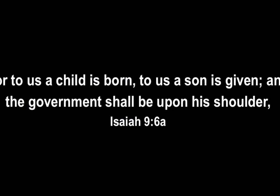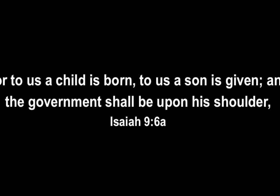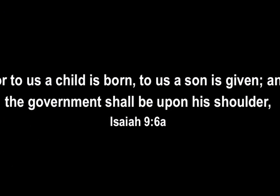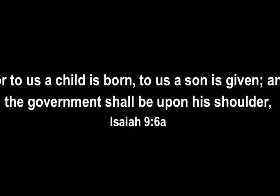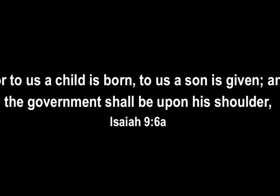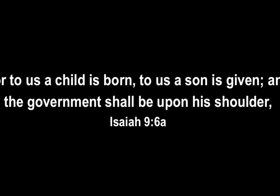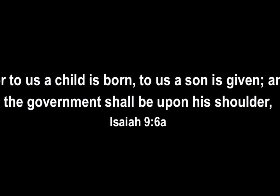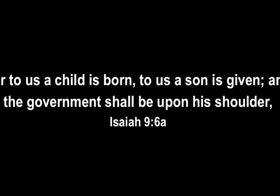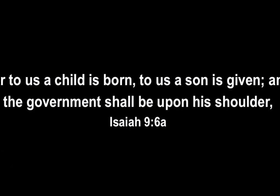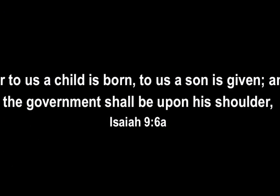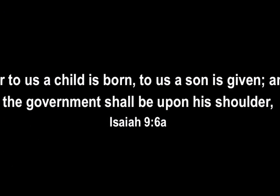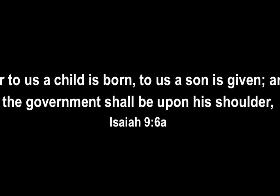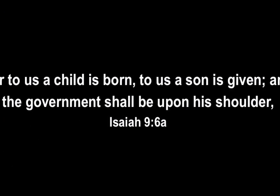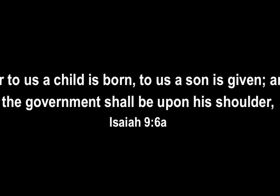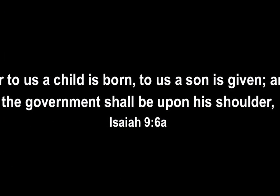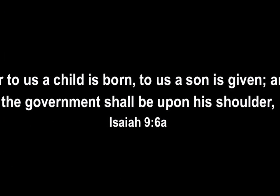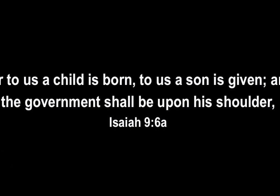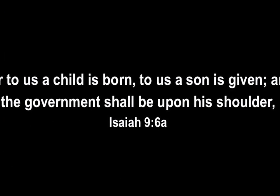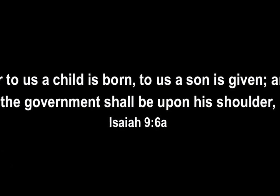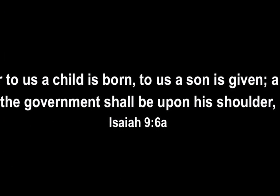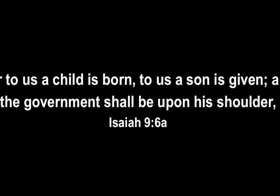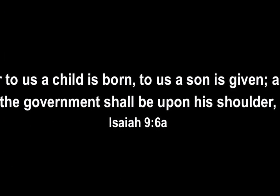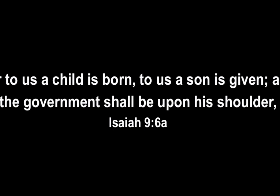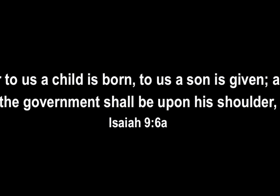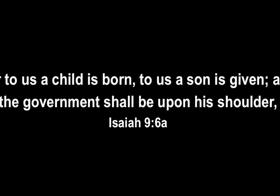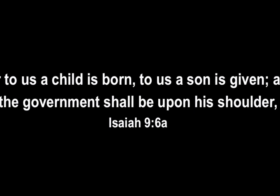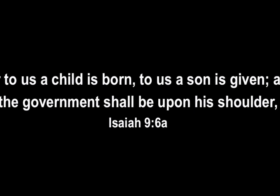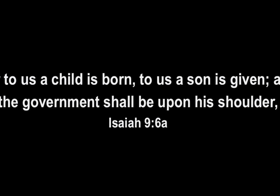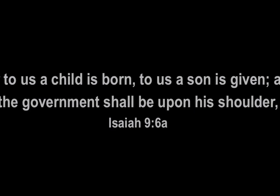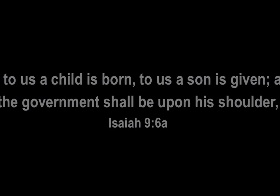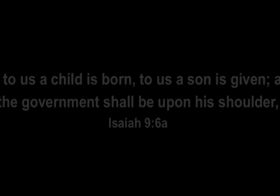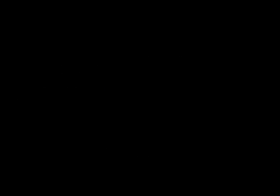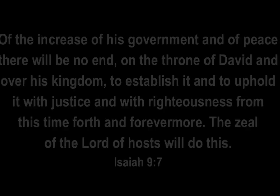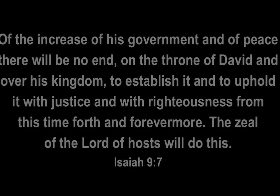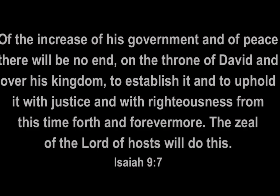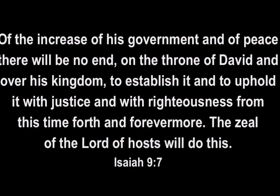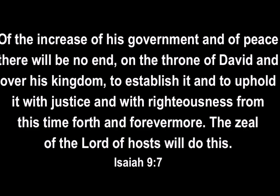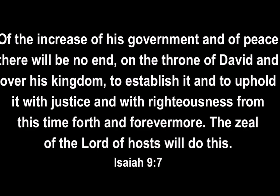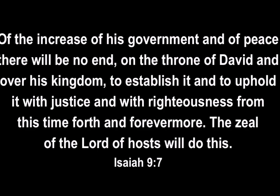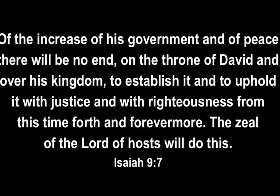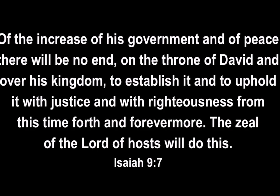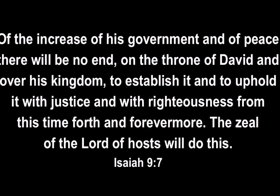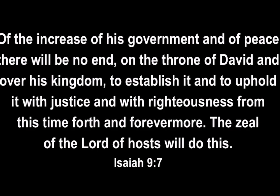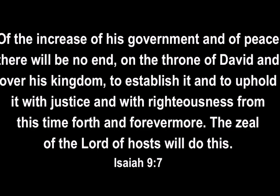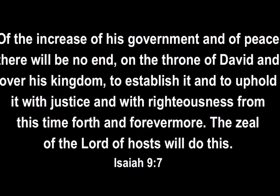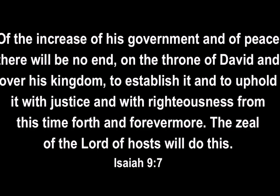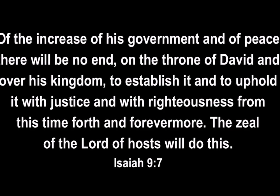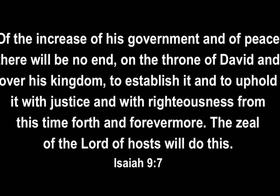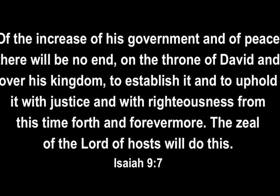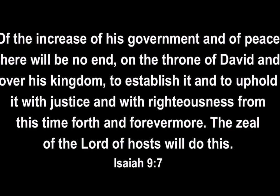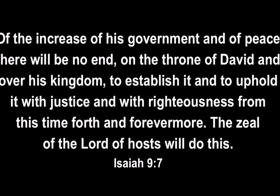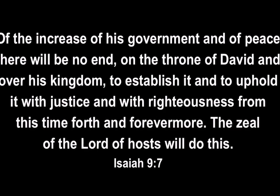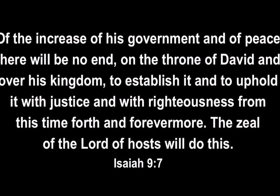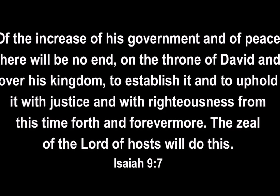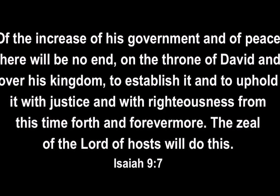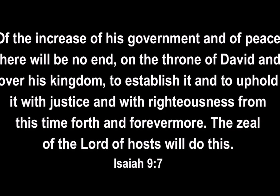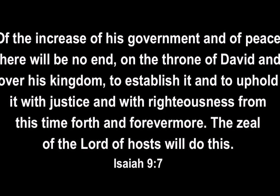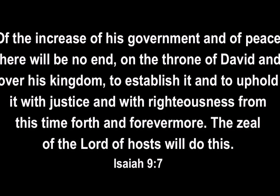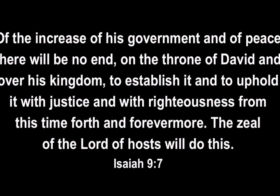born to us a son is given and the government shall be upon his shoulder of the increase of his government and of peace there will be